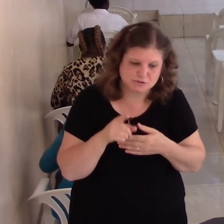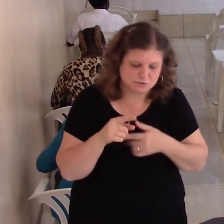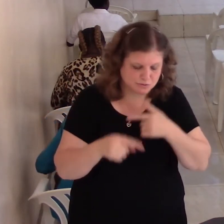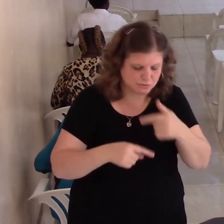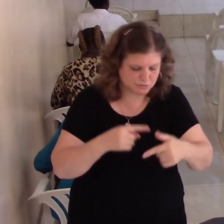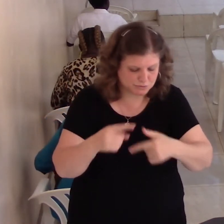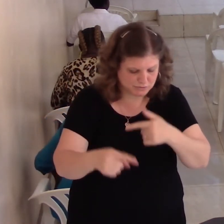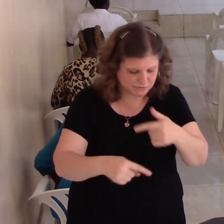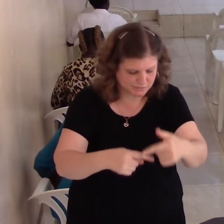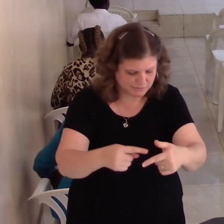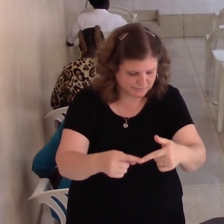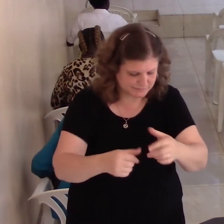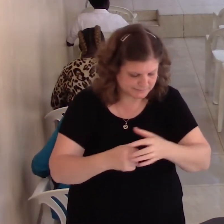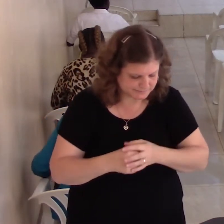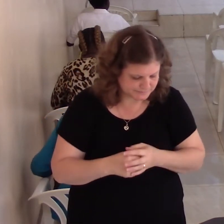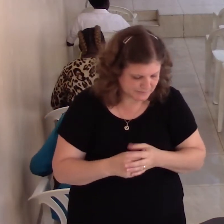There are some who have been put out of their homes.